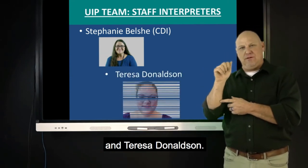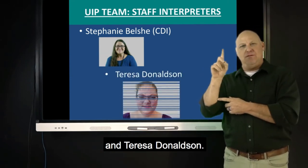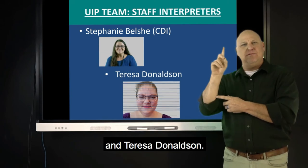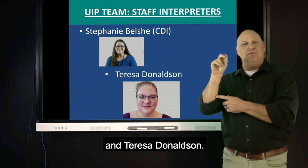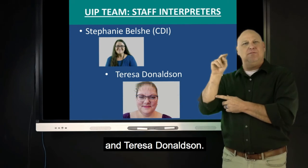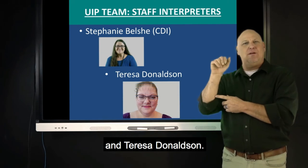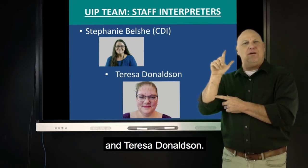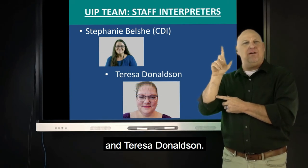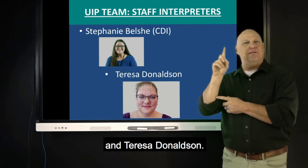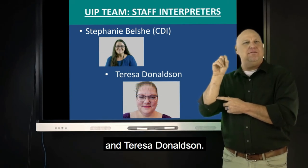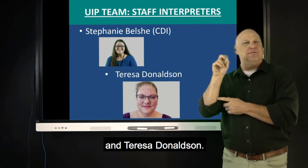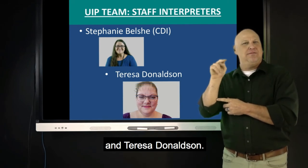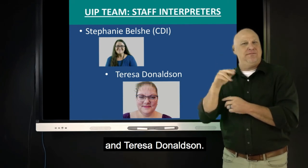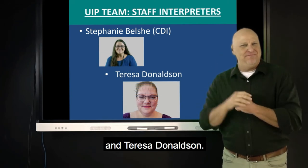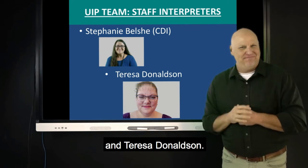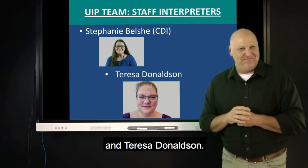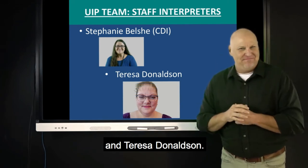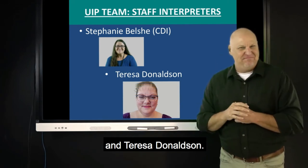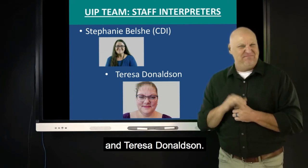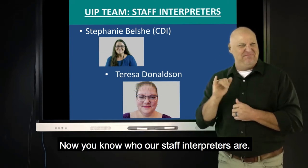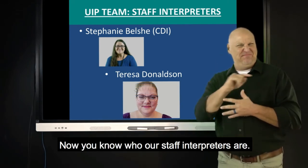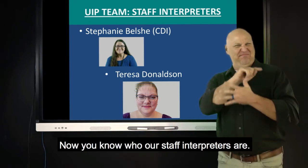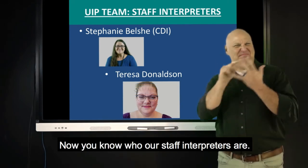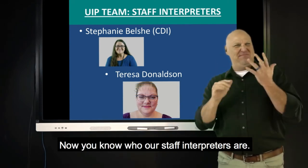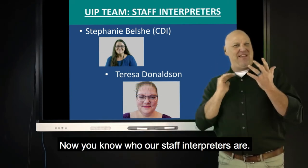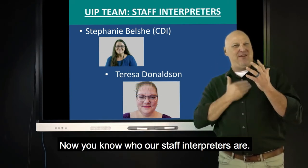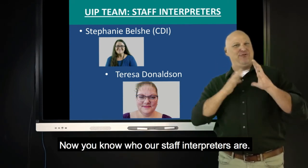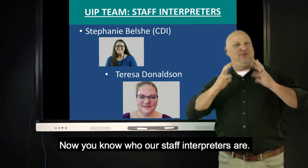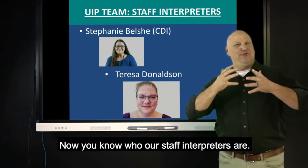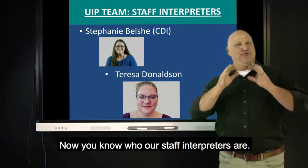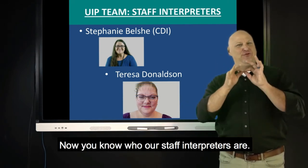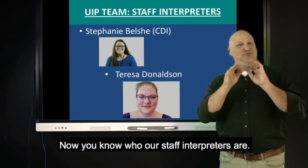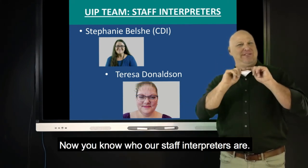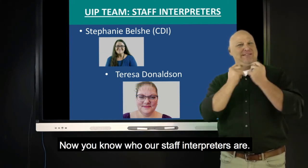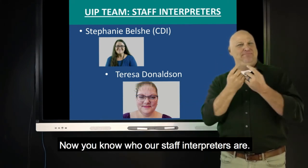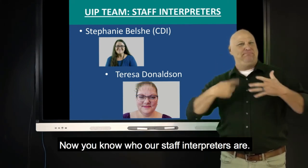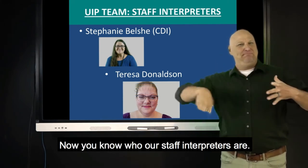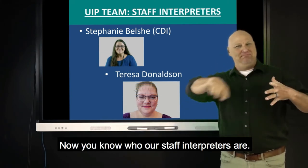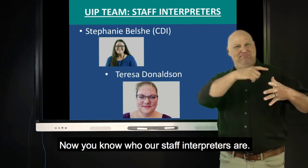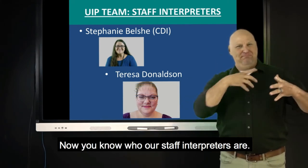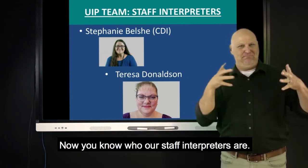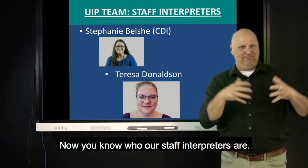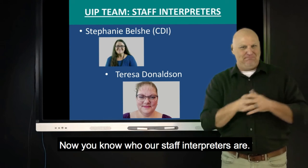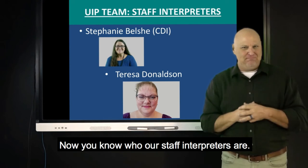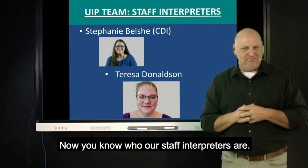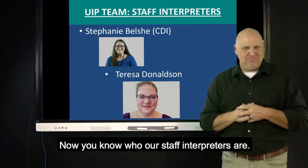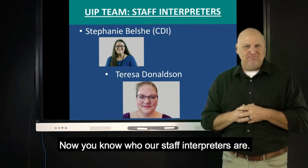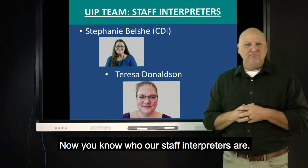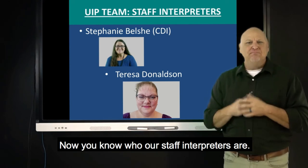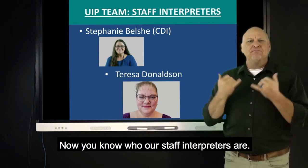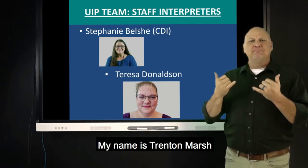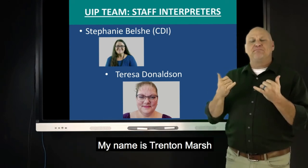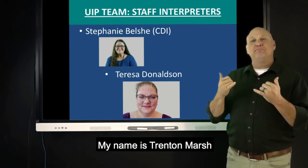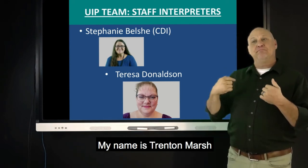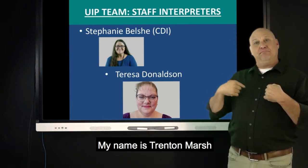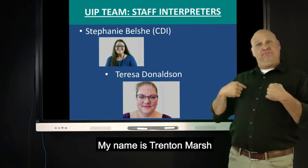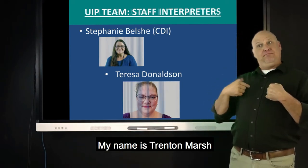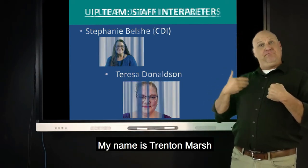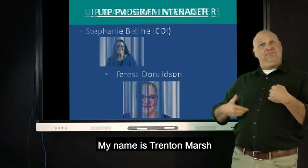And Theresa Donaldson, and those are our core team of interpreters at the